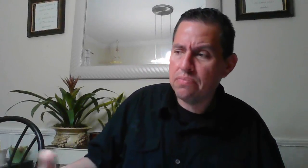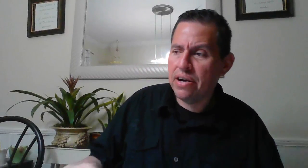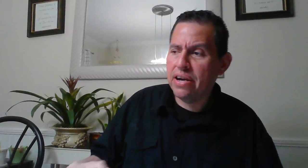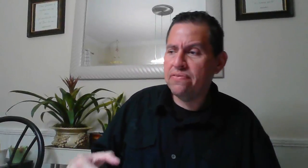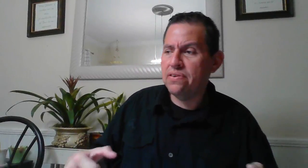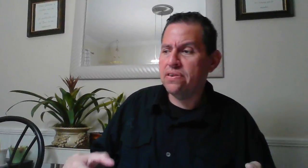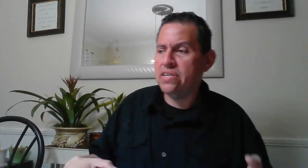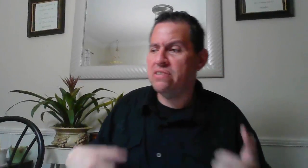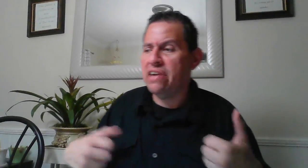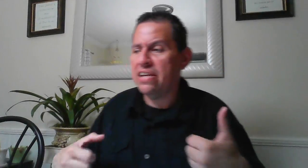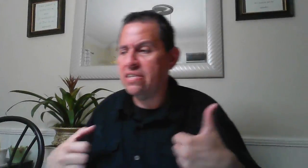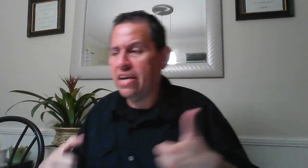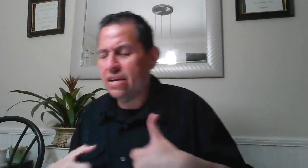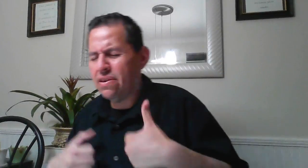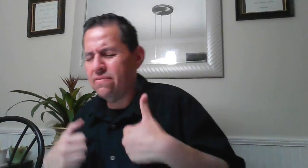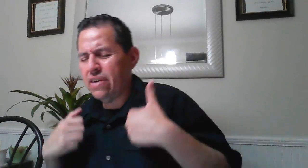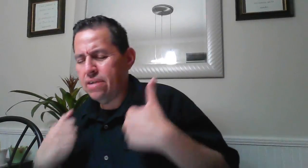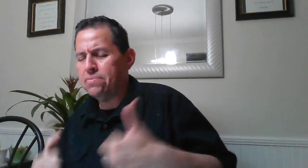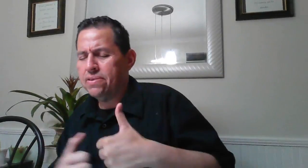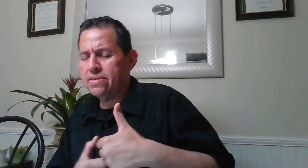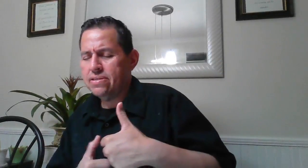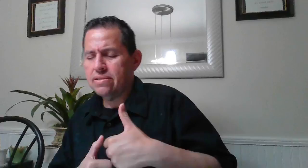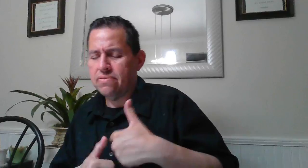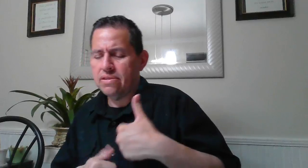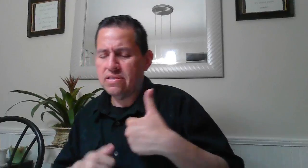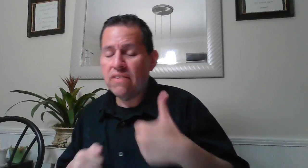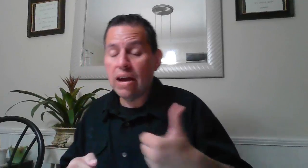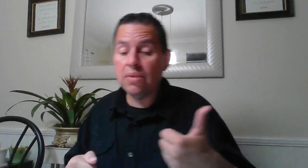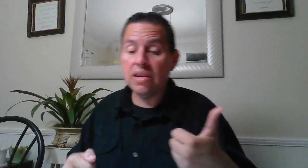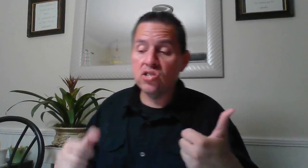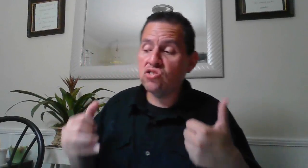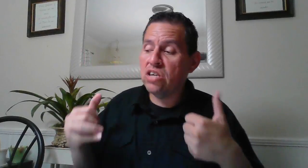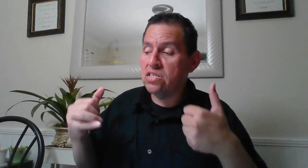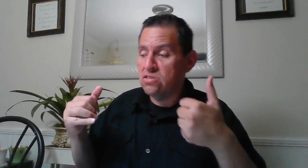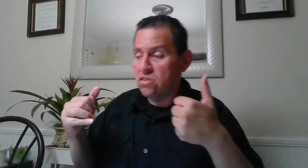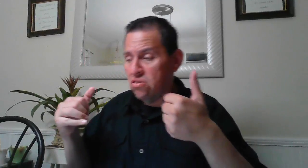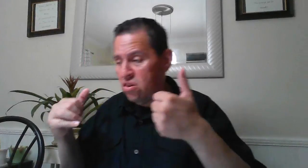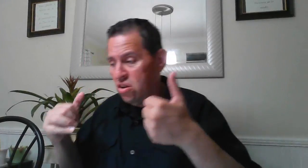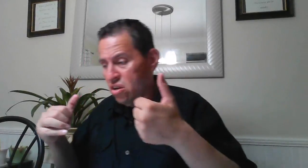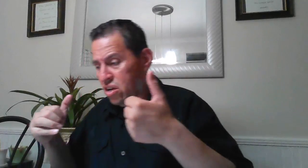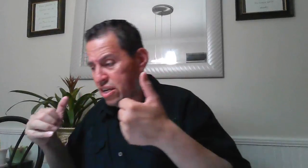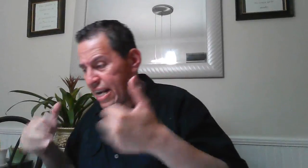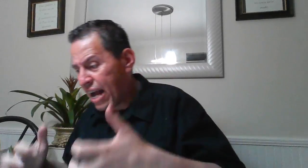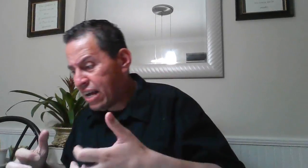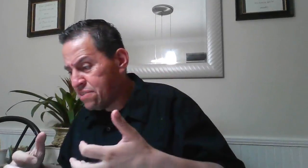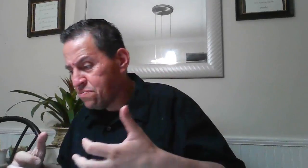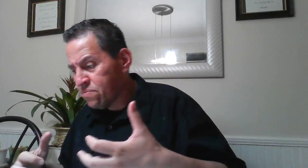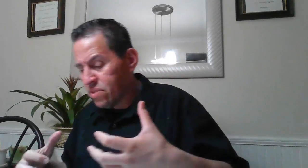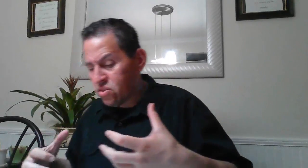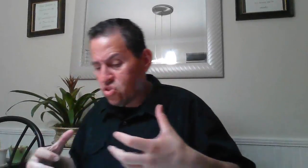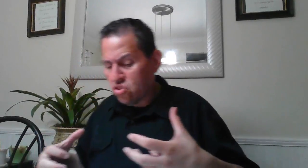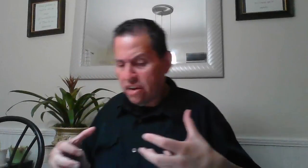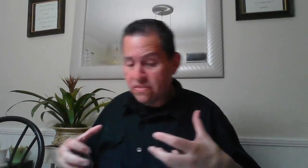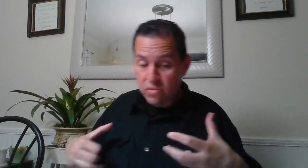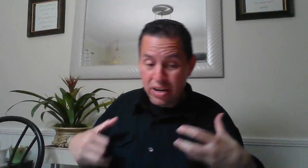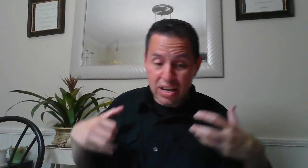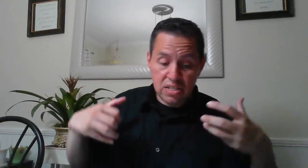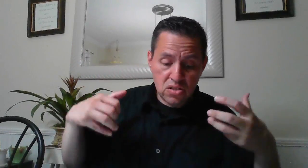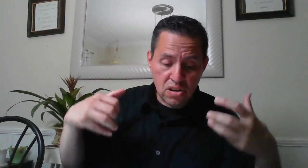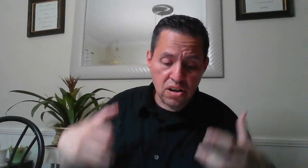pray for the united arab emirates for these families to get to know god so everyone can turn